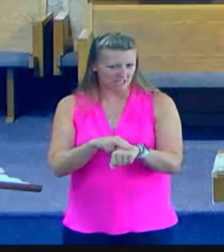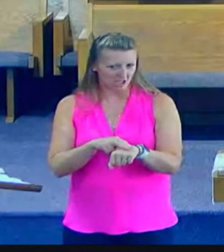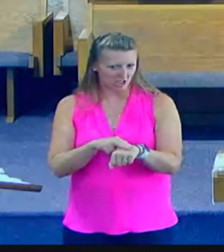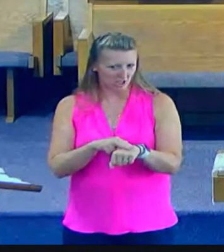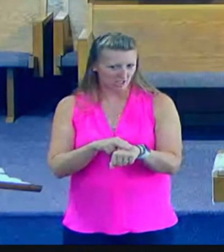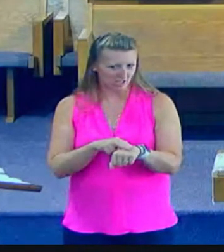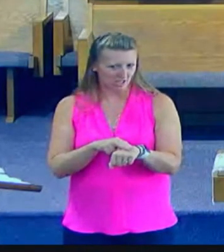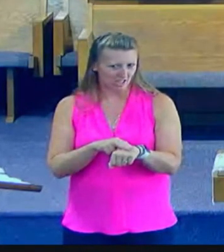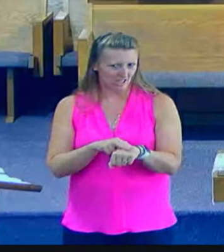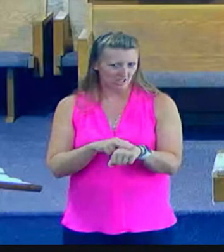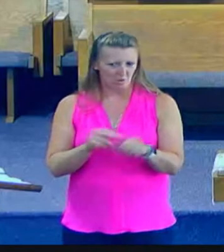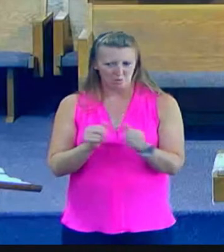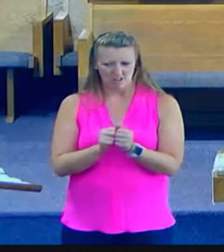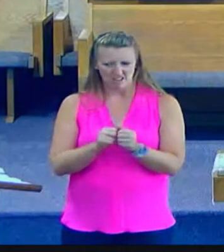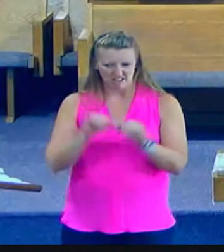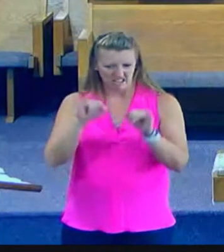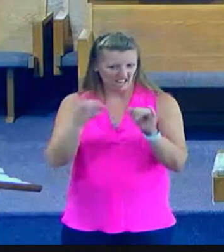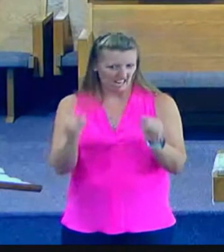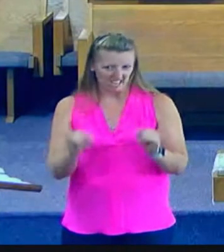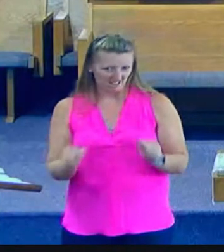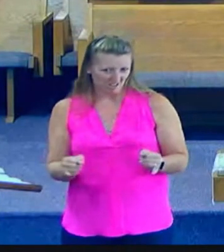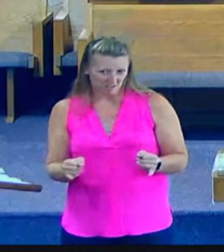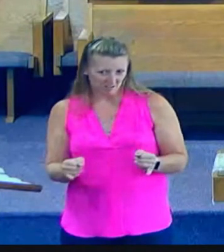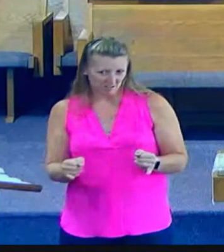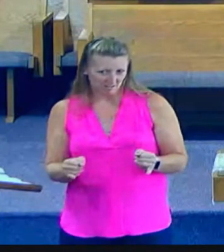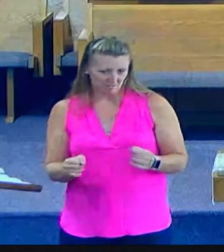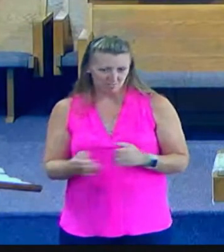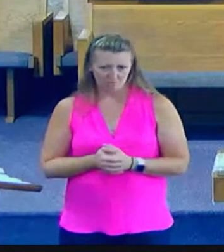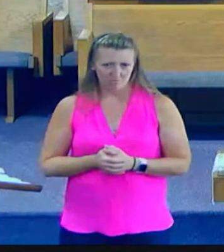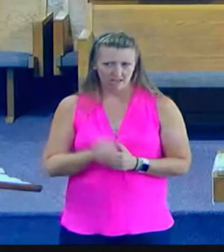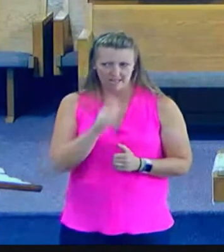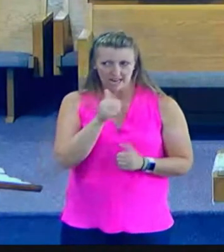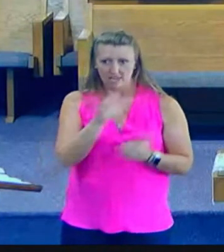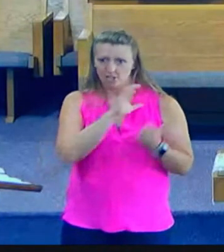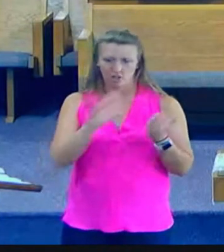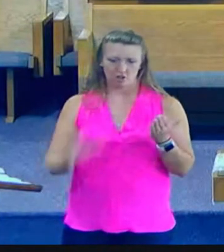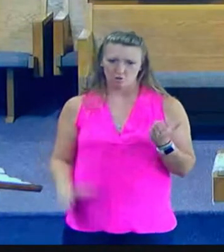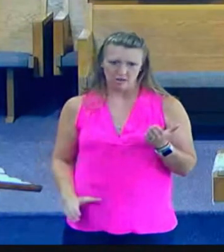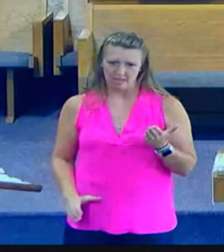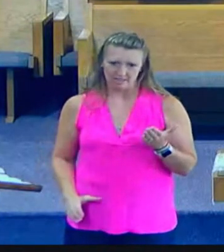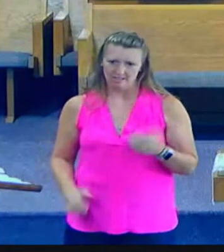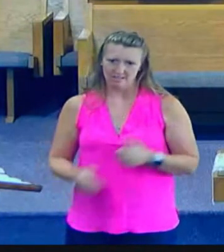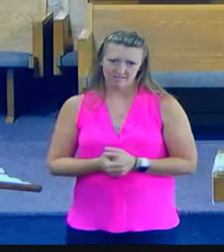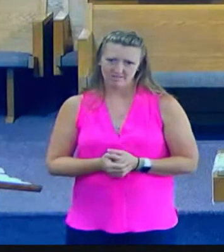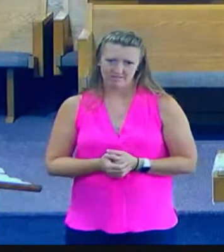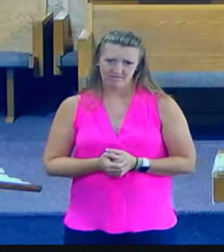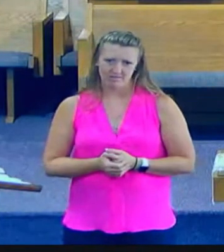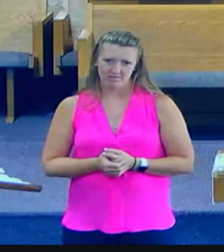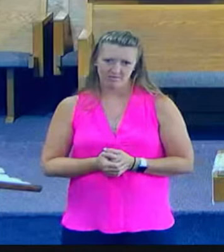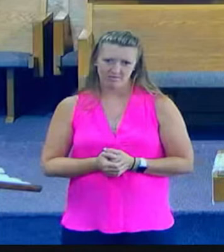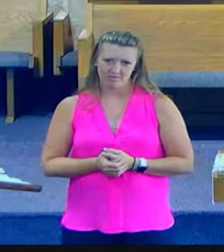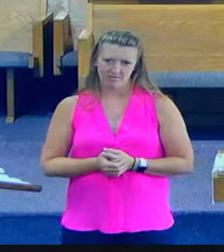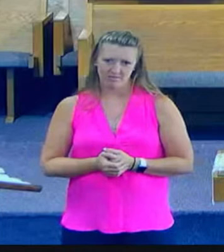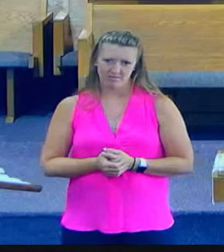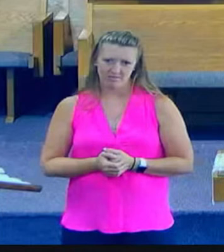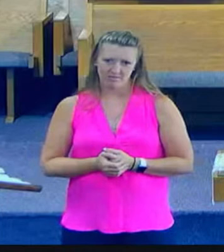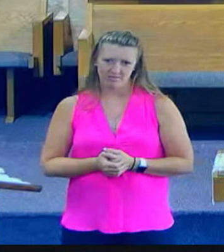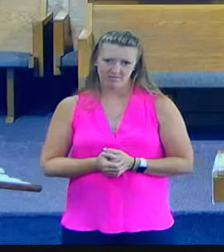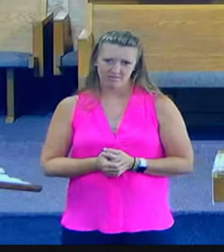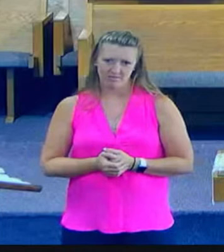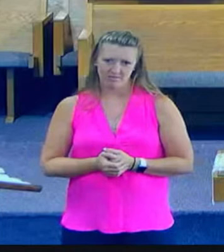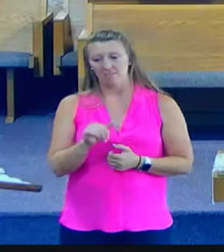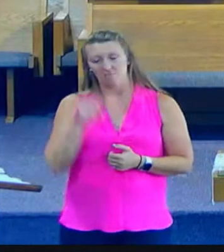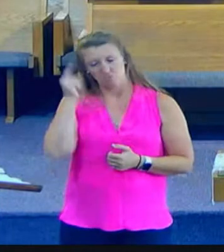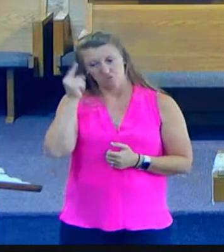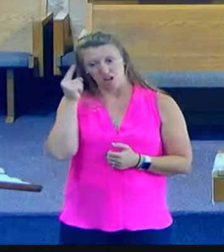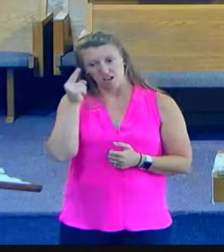ceremonialism with dead hearts. A nation that prided themselves on obedience to the commandments